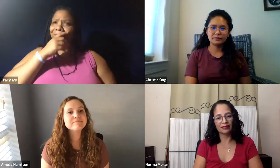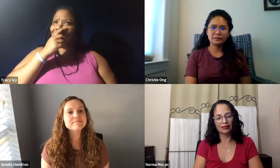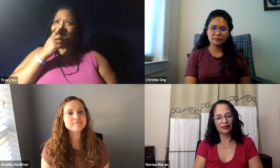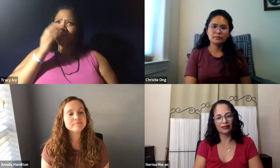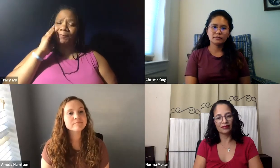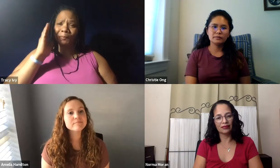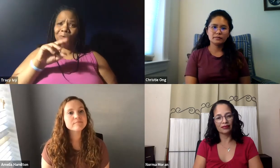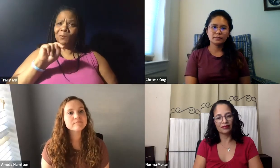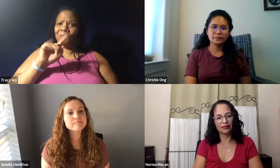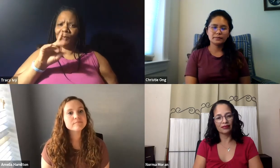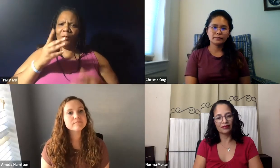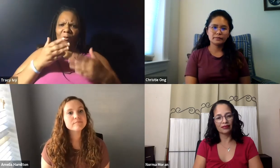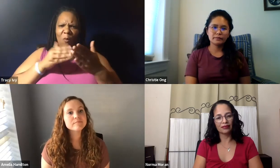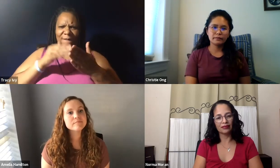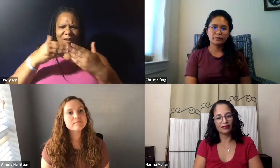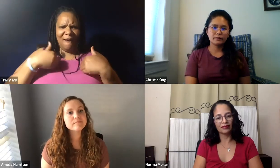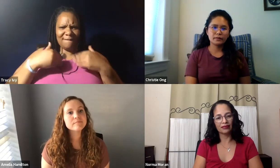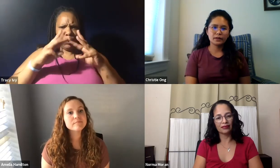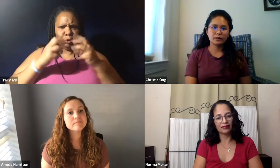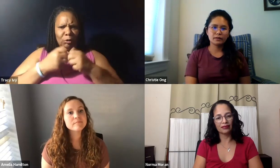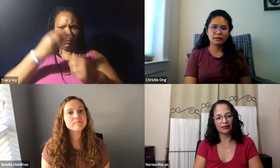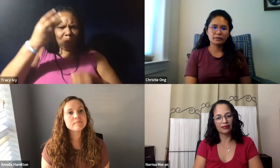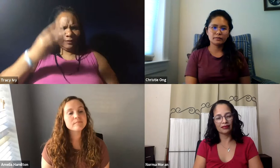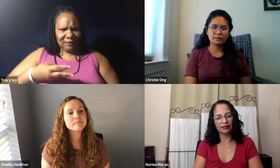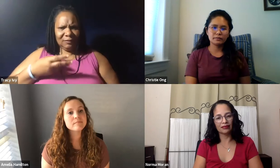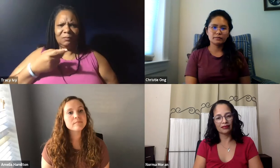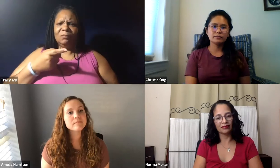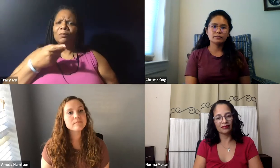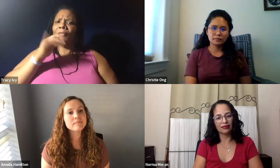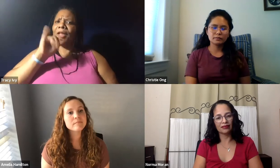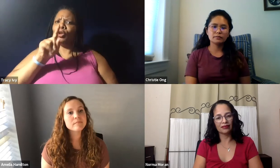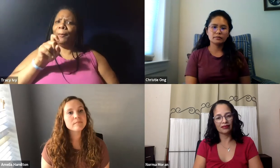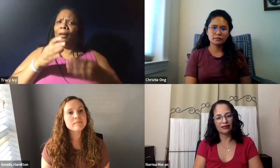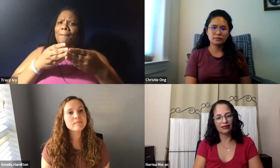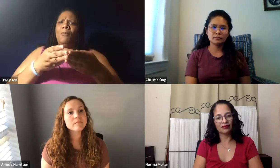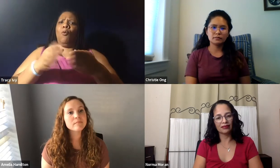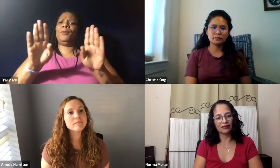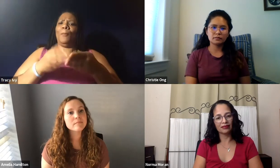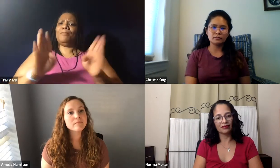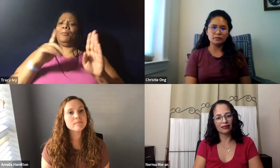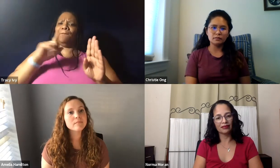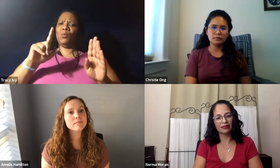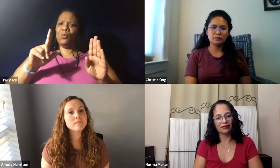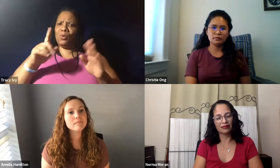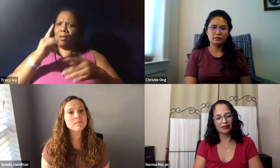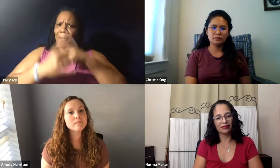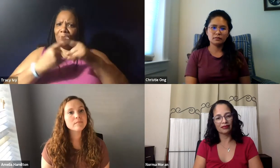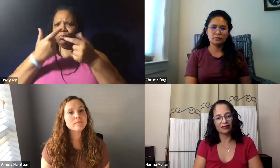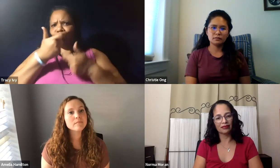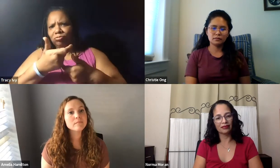Yeah, what Christy said just reminded me. You know, NTID often has workshops every Wednesday. And that could really open